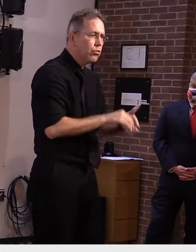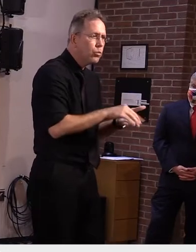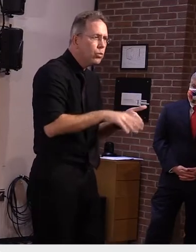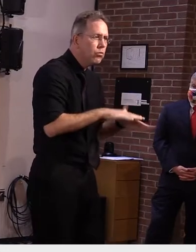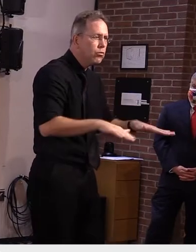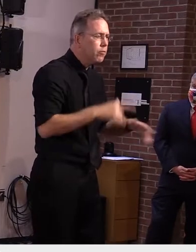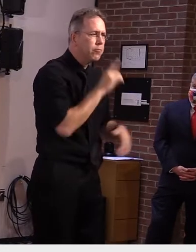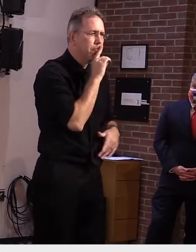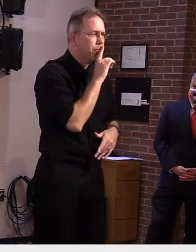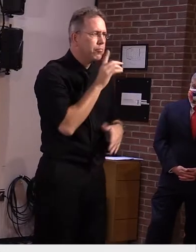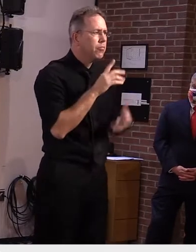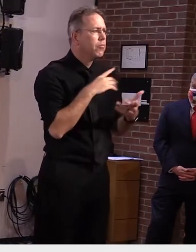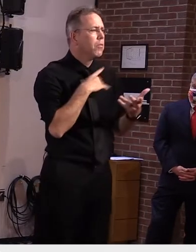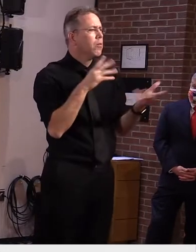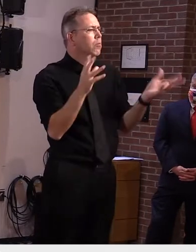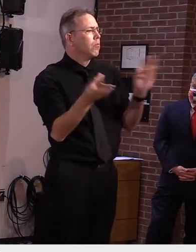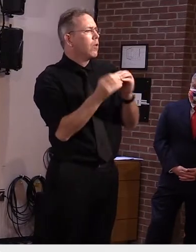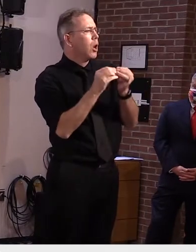it's on the health department website